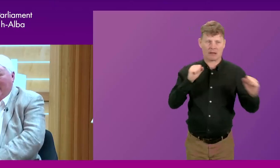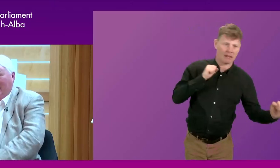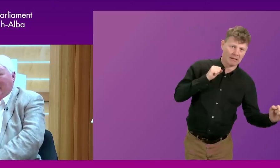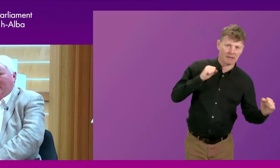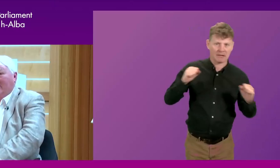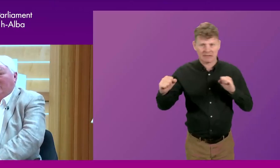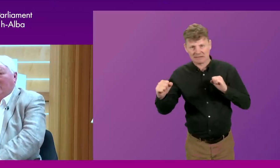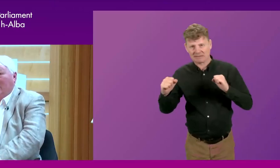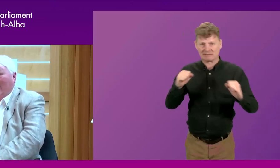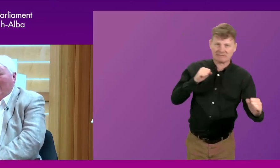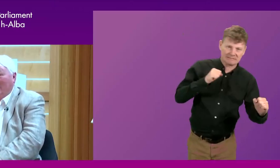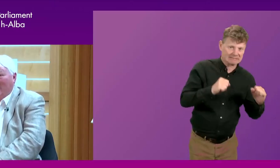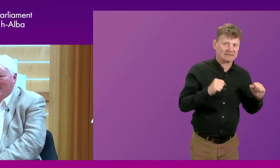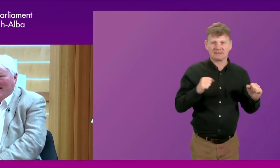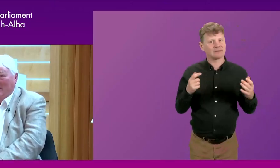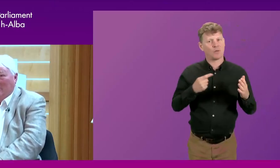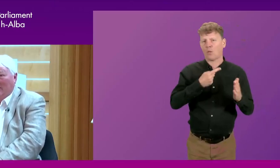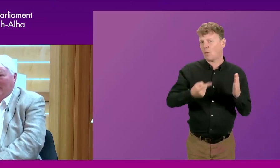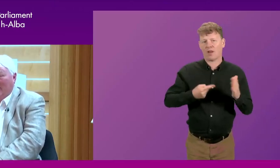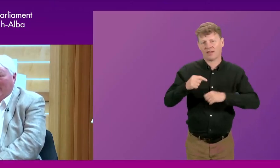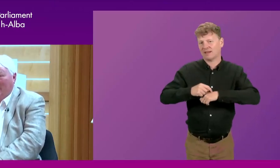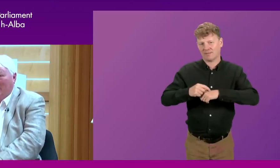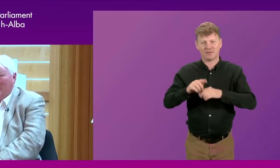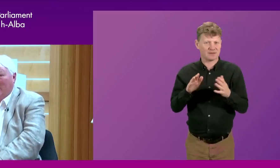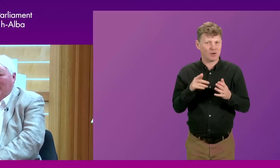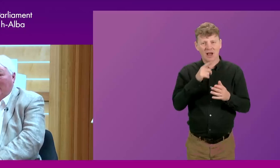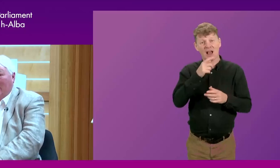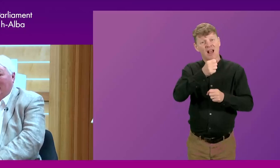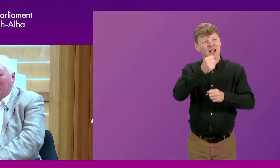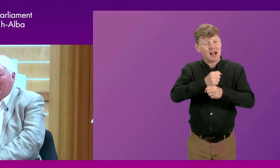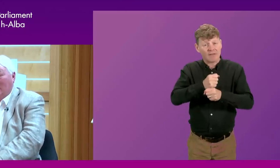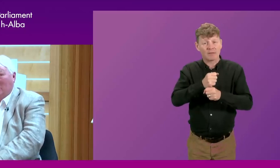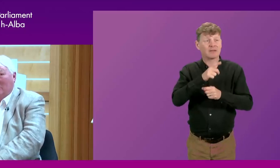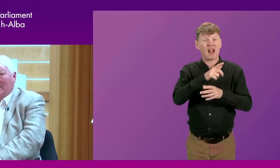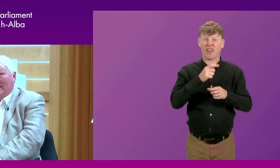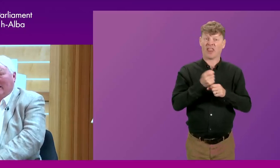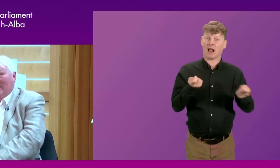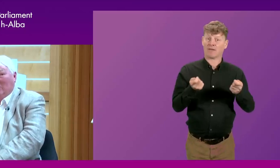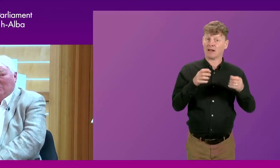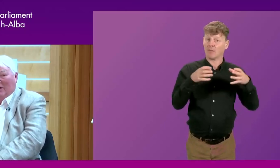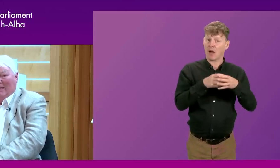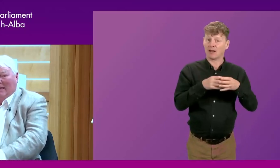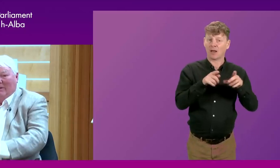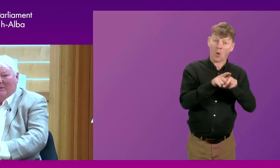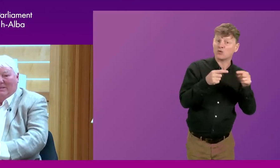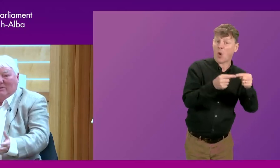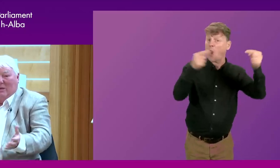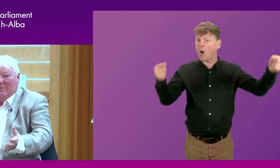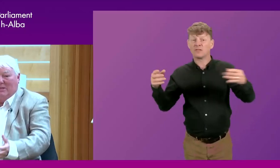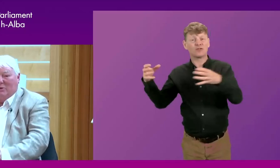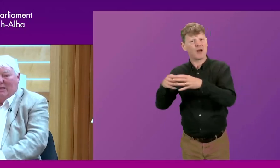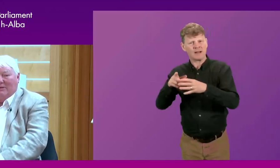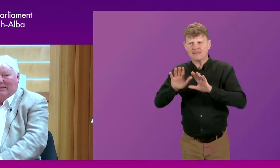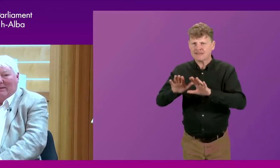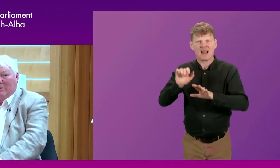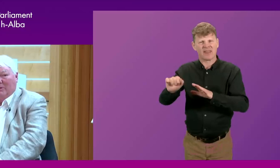time. And so it is understandable that a government, especially a governing party, but also an opposition party, will try and get their business through.